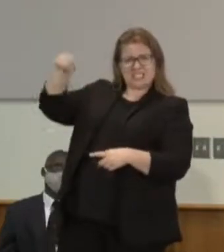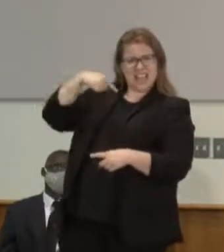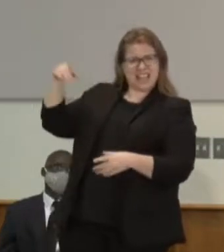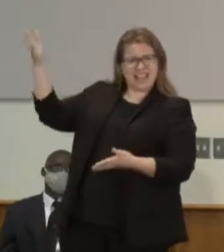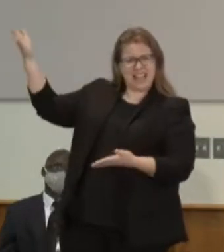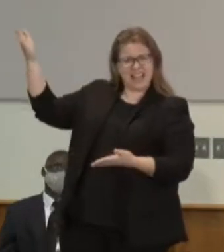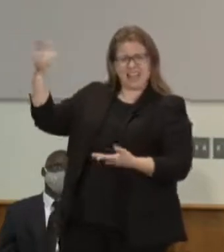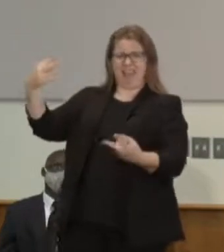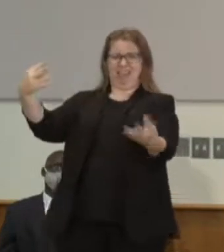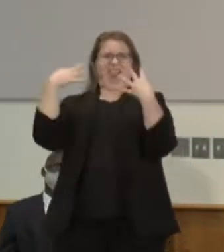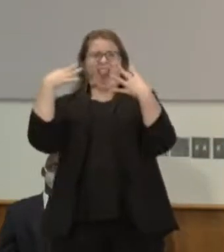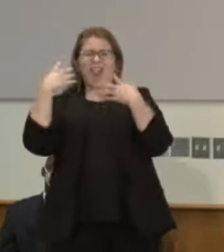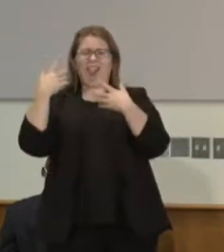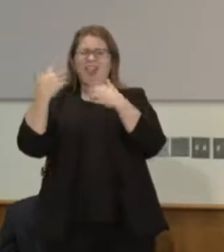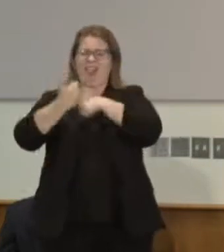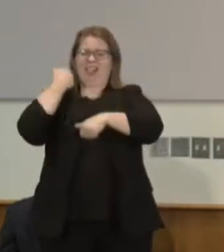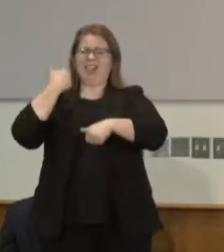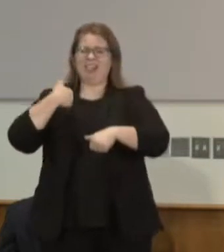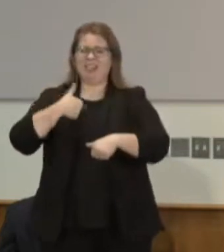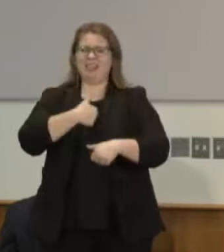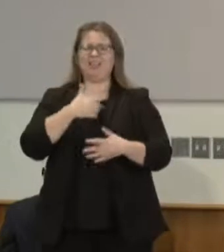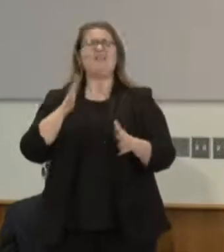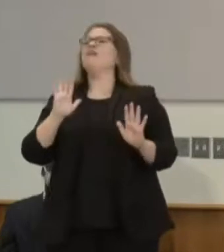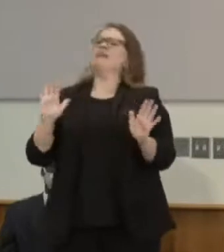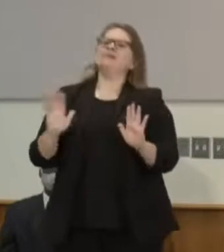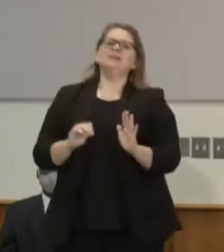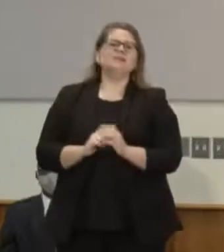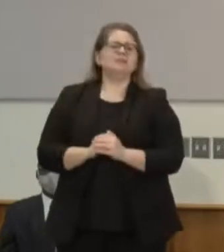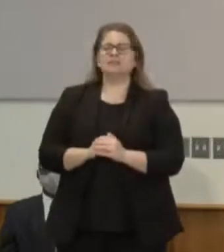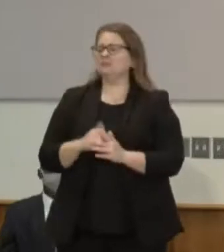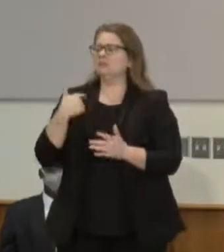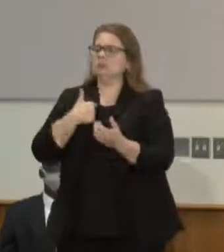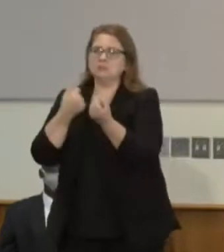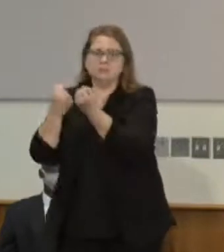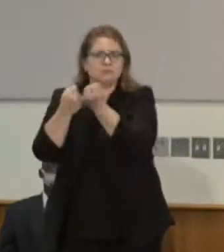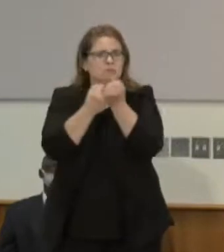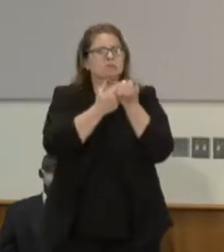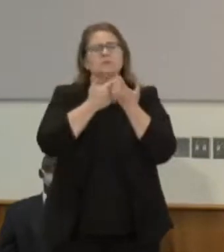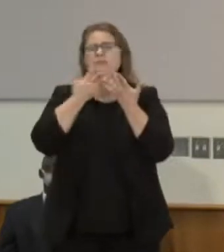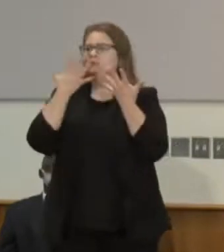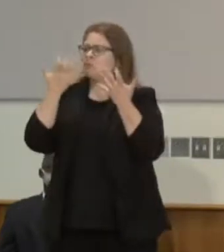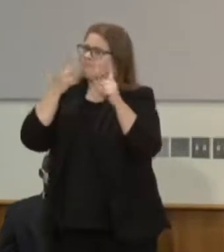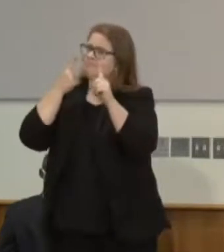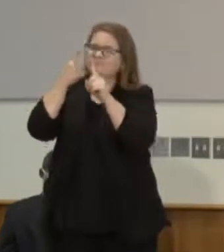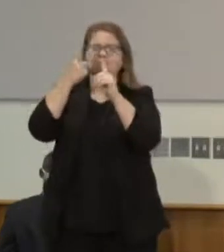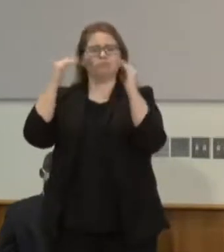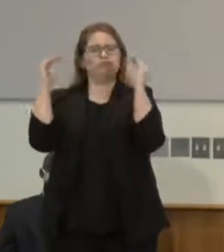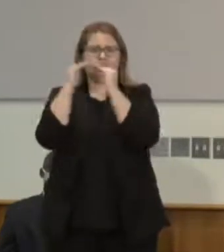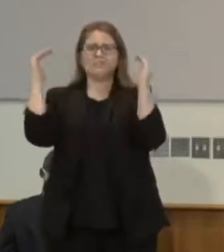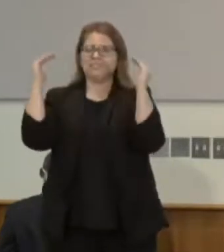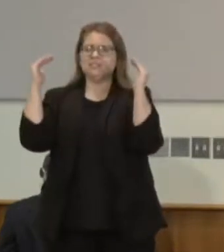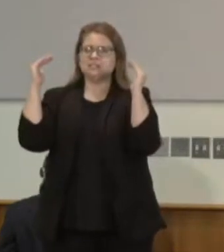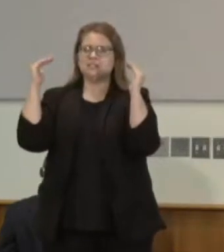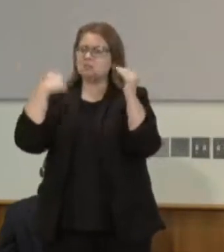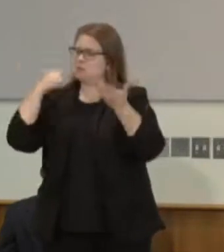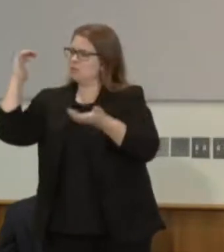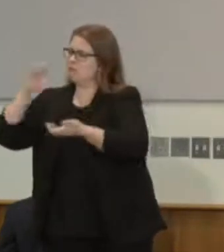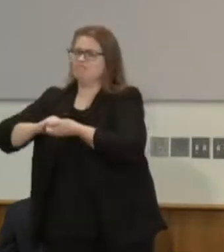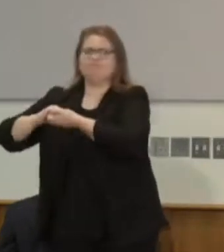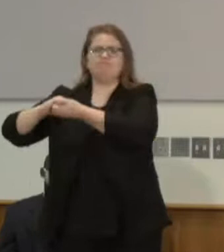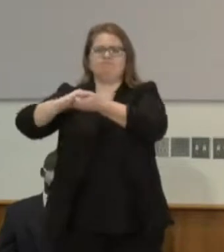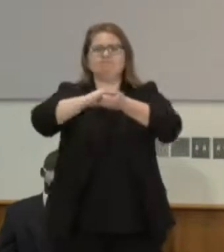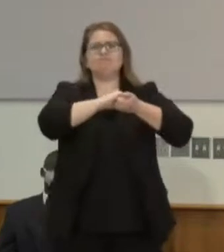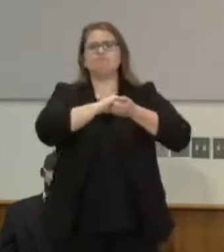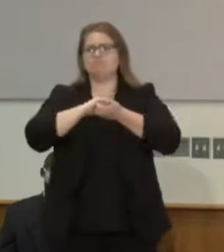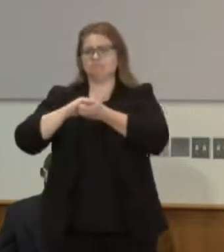in solidarity we are in solidarity for the people to fight for justice justice that had harmed